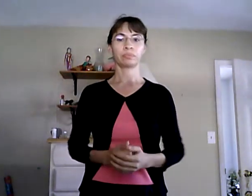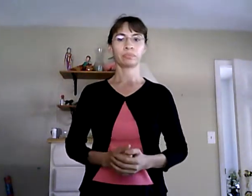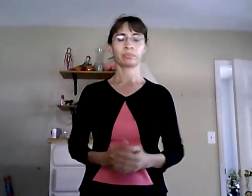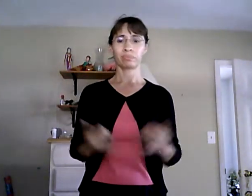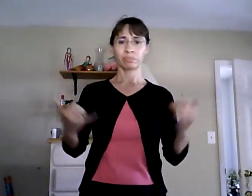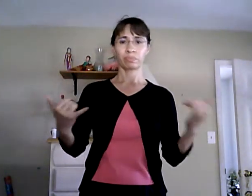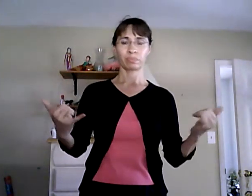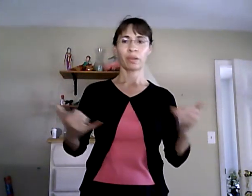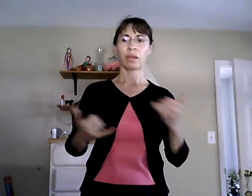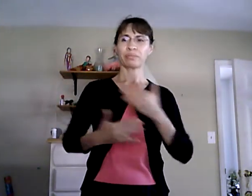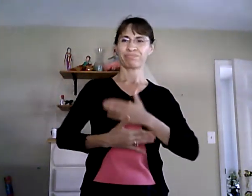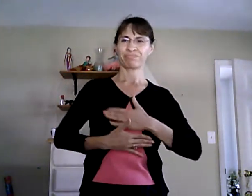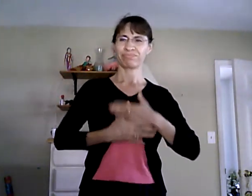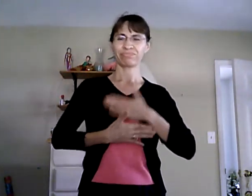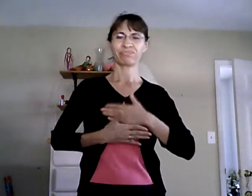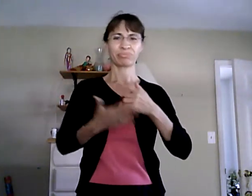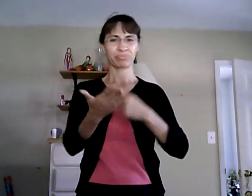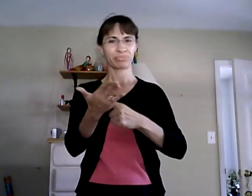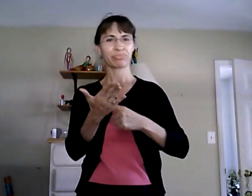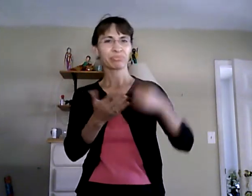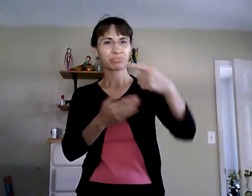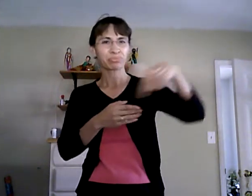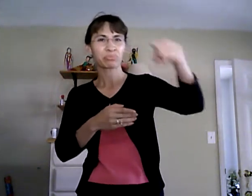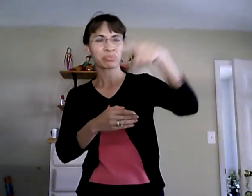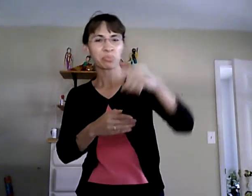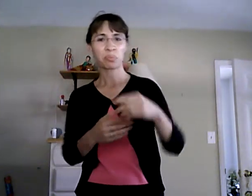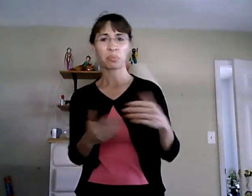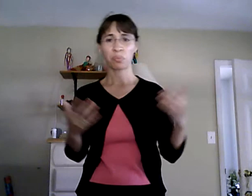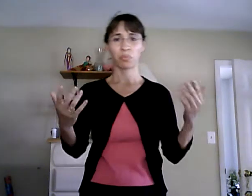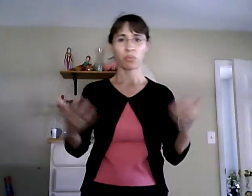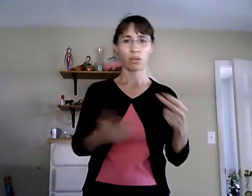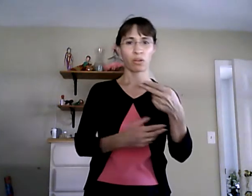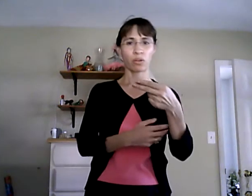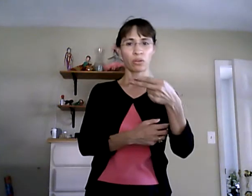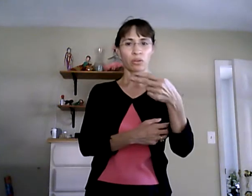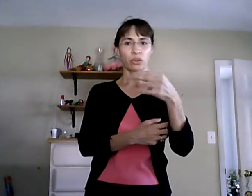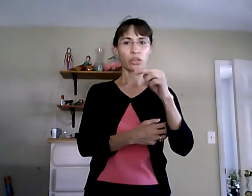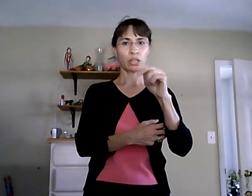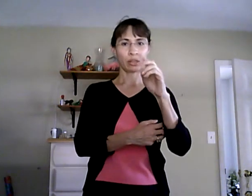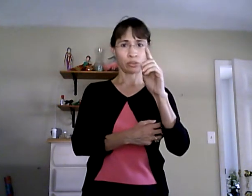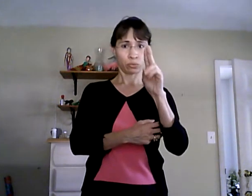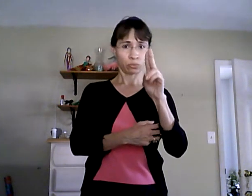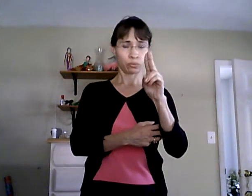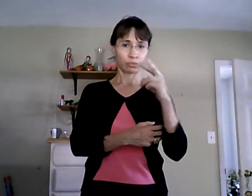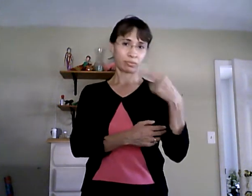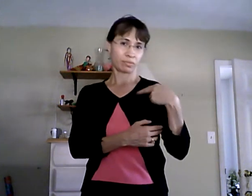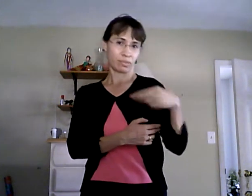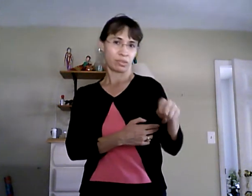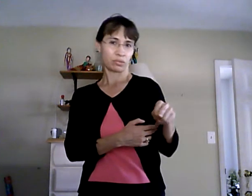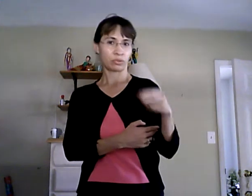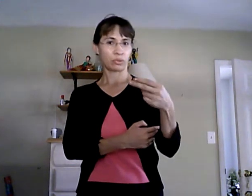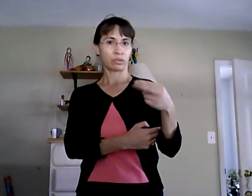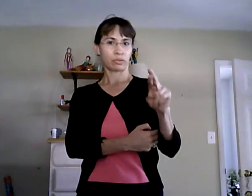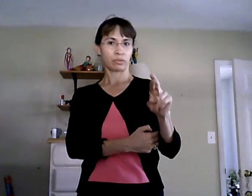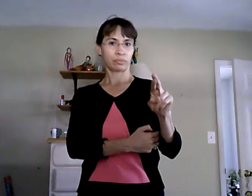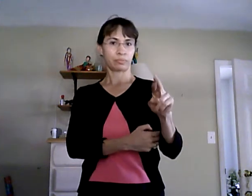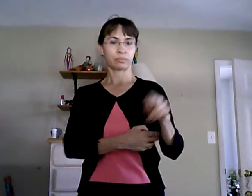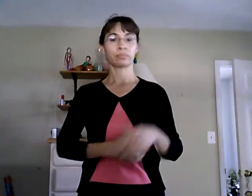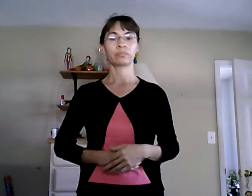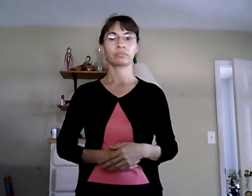to talk to you about the Hindu religion first I like to just give